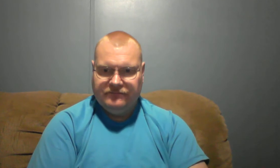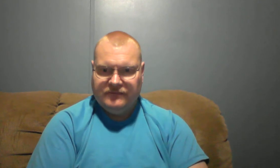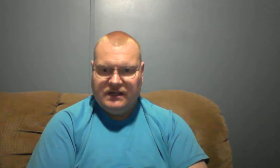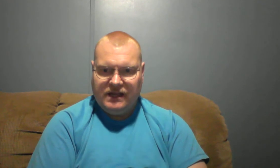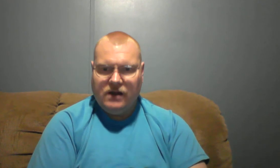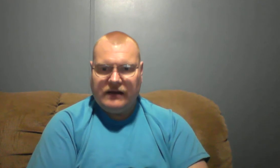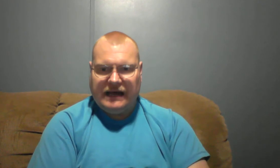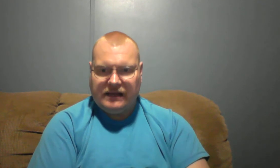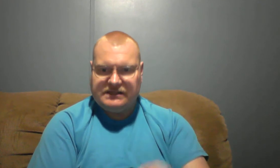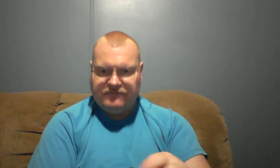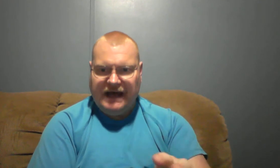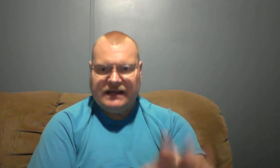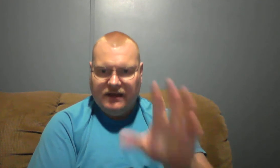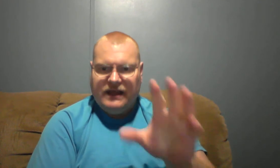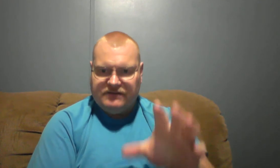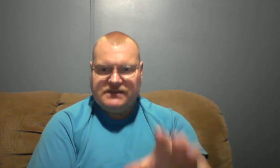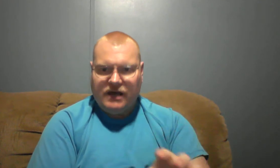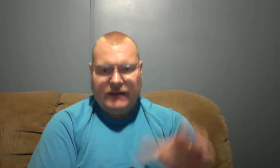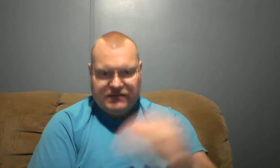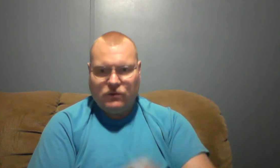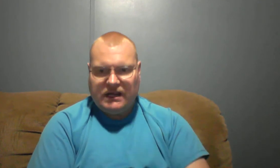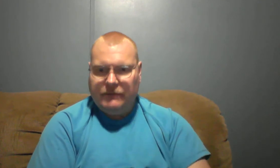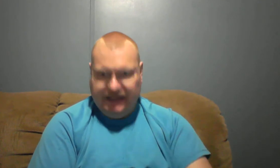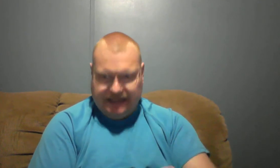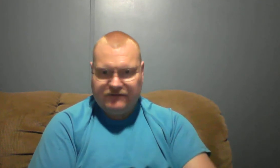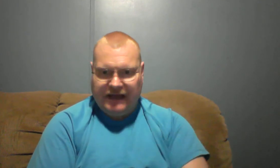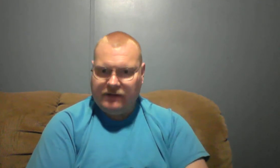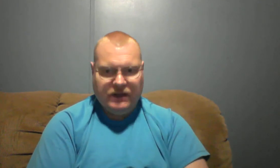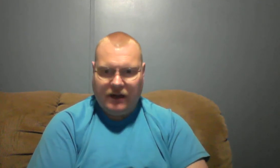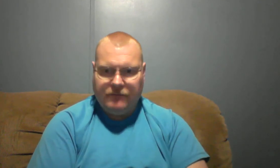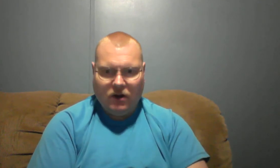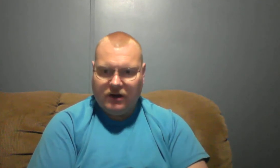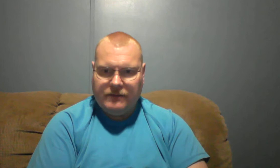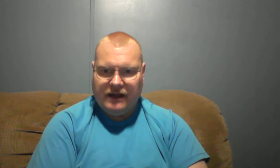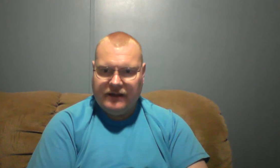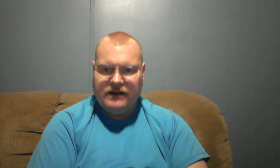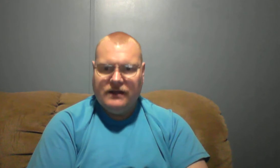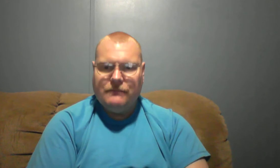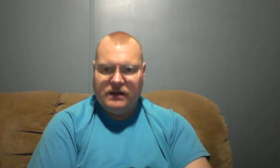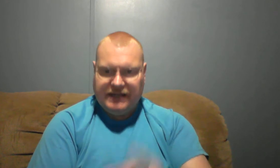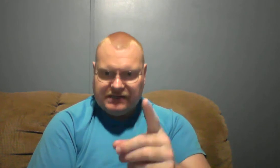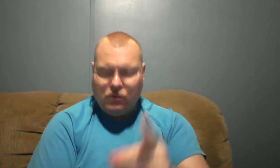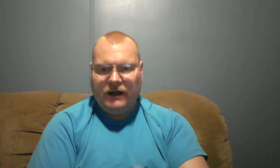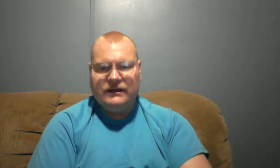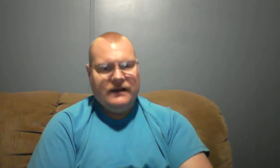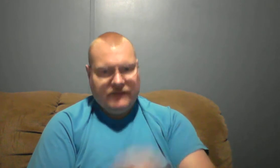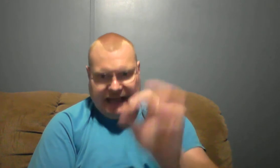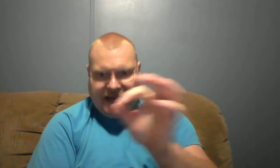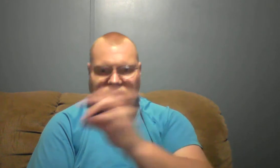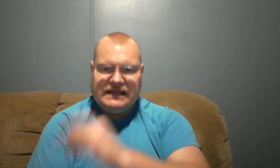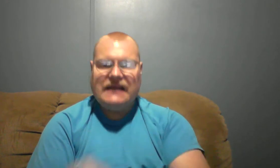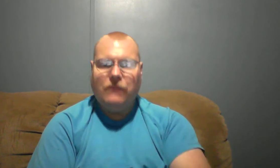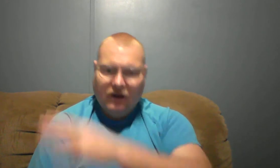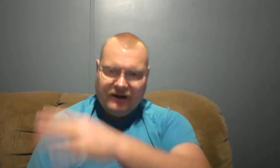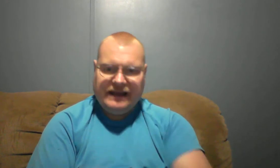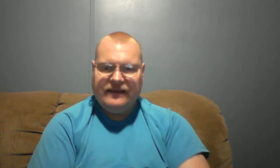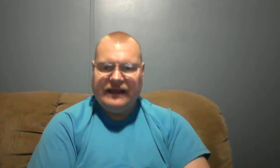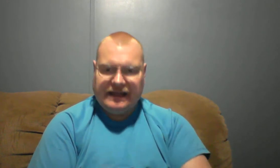You know, that's fine. If the sodomites want to come in, that's fine. We're not borrowing them out of there, but guess what? They cannot take part in anything until